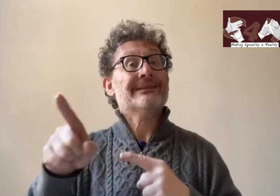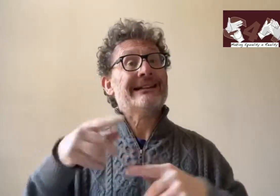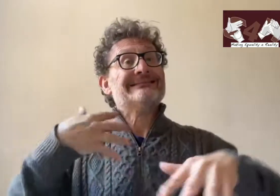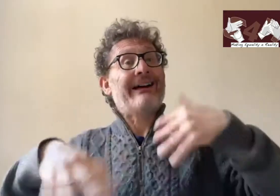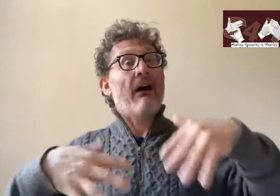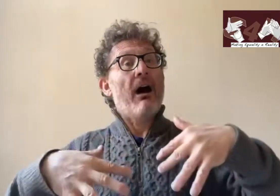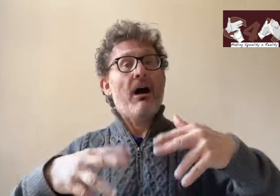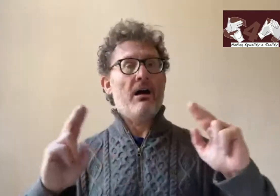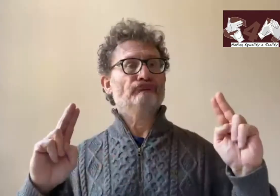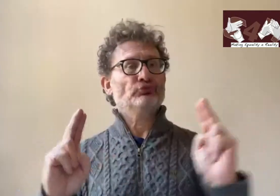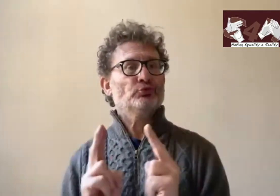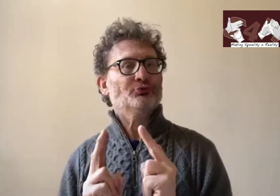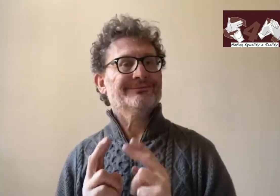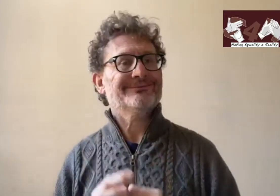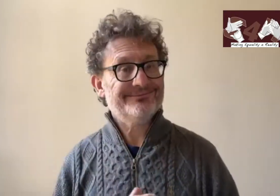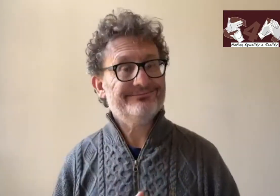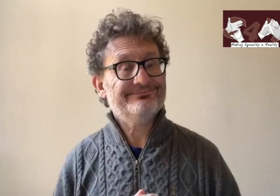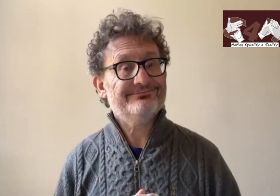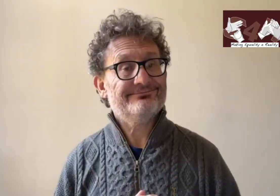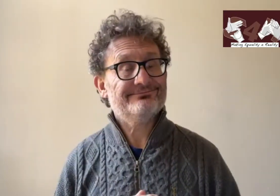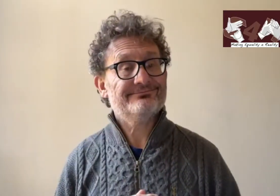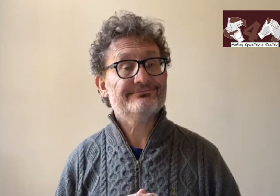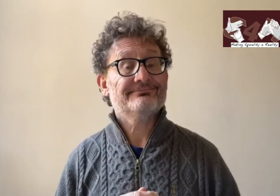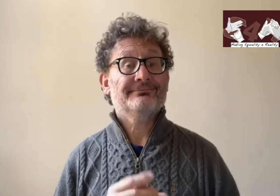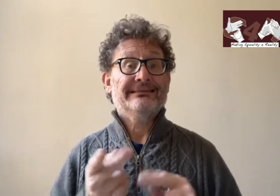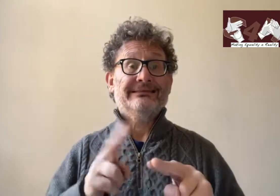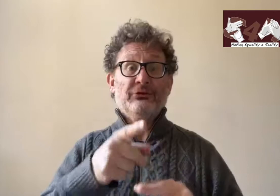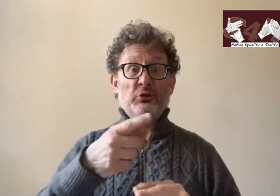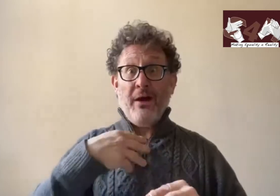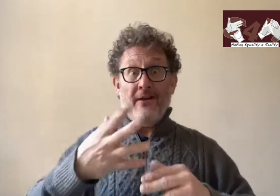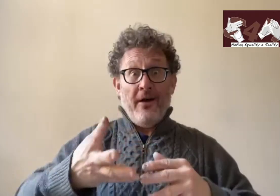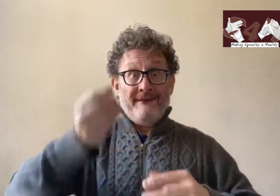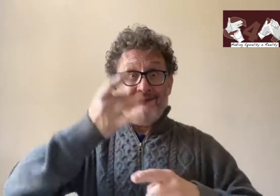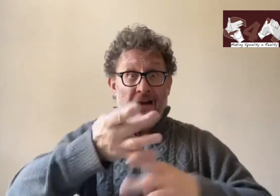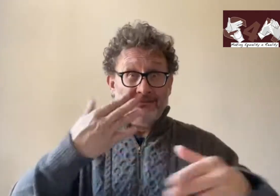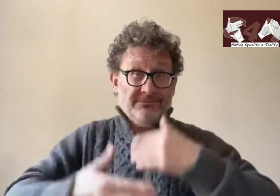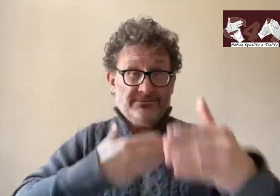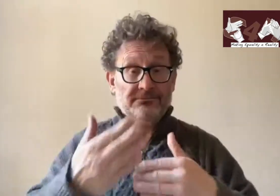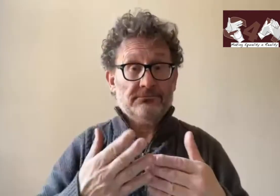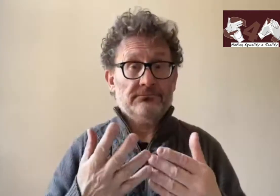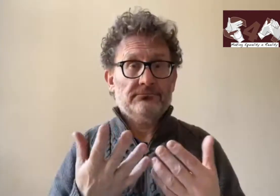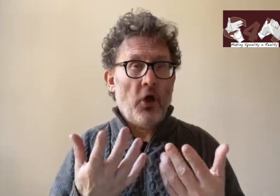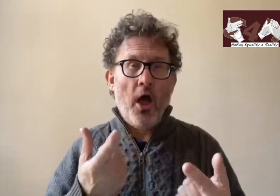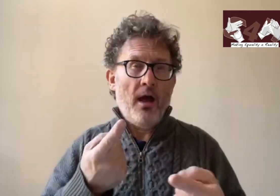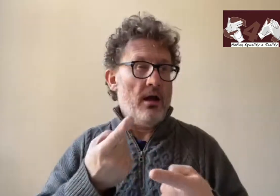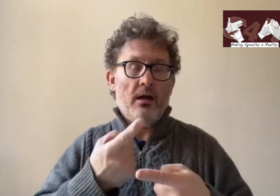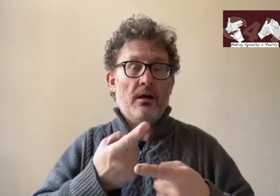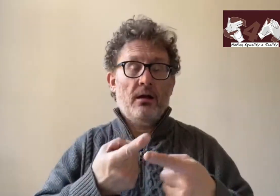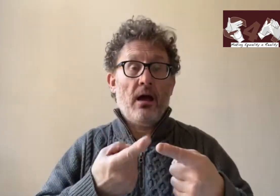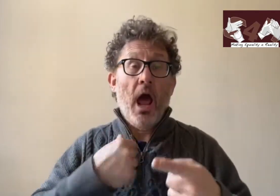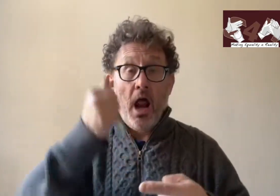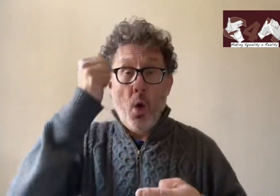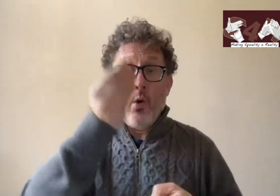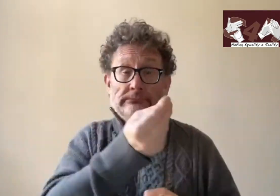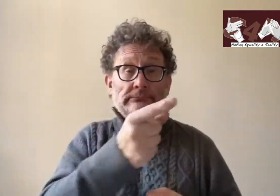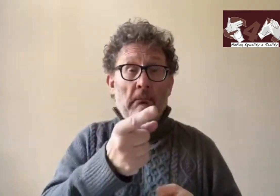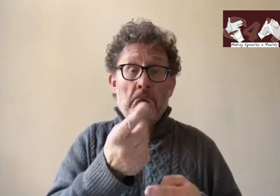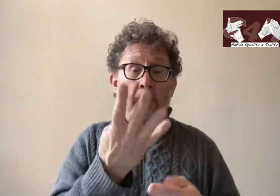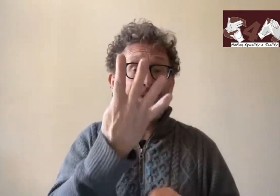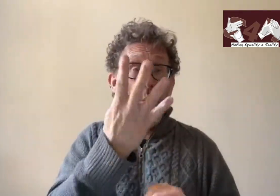because that means that people in the deaf community are going to suffer less as a result. So if you wanted to just get through your qualifications I mean I know some